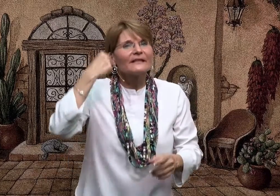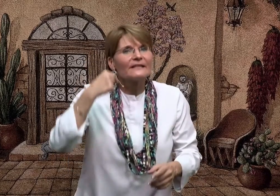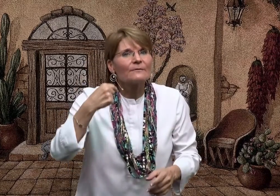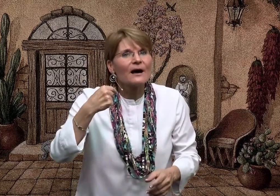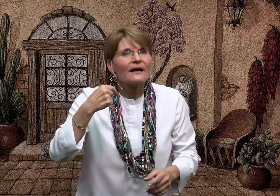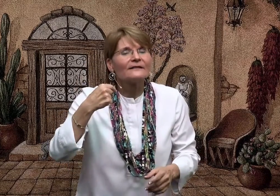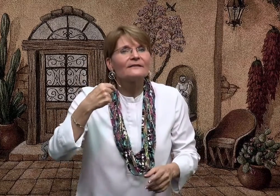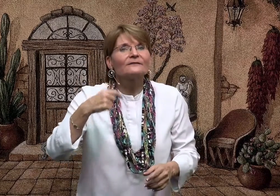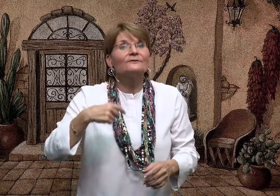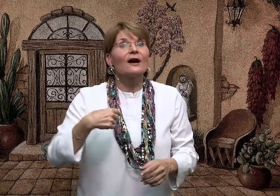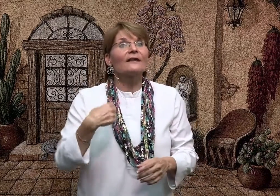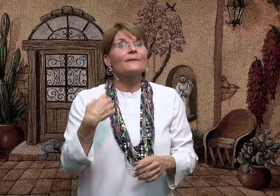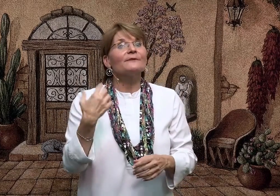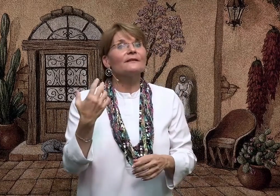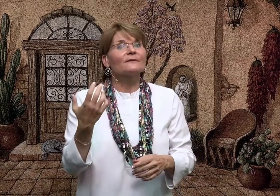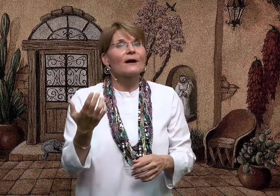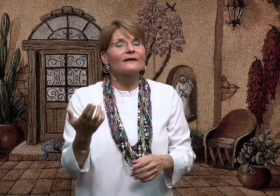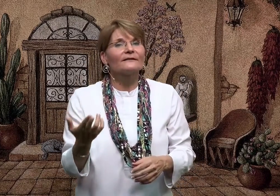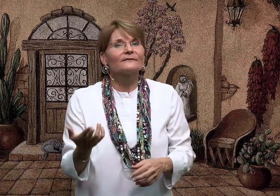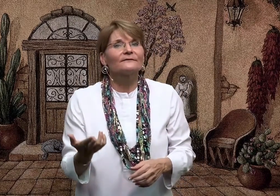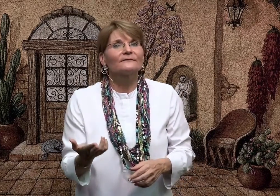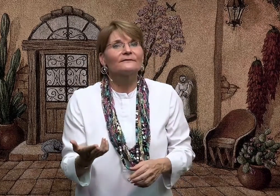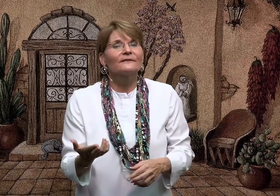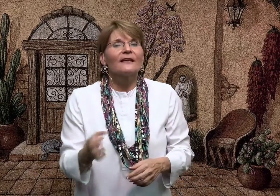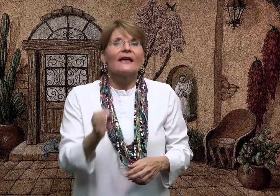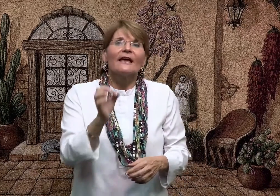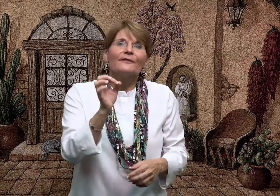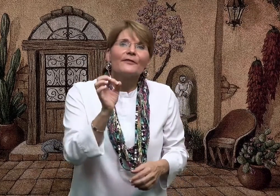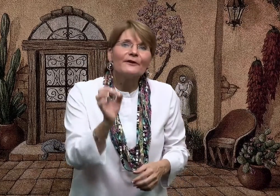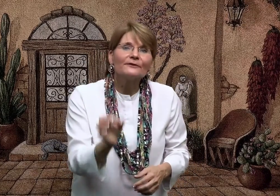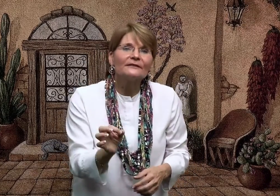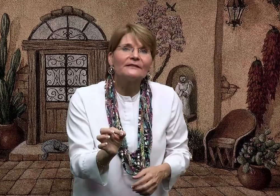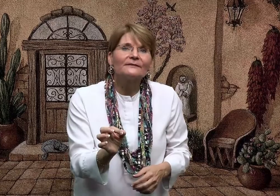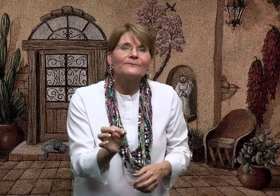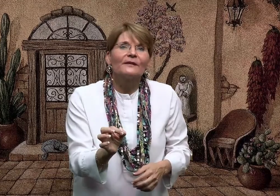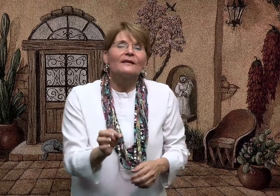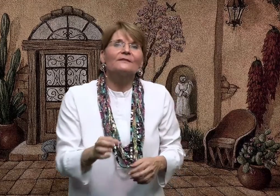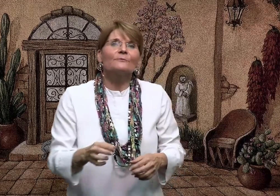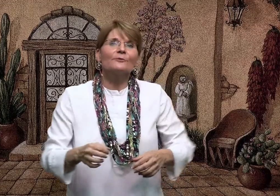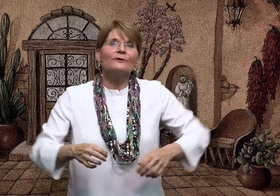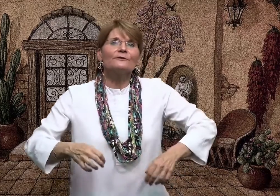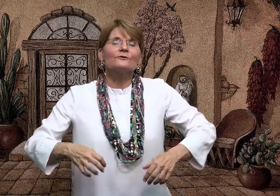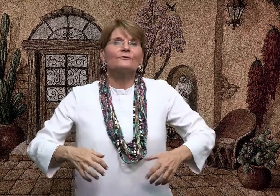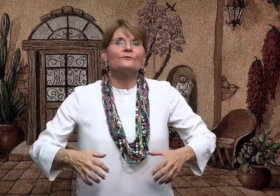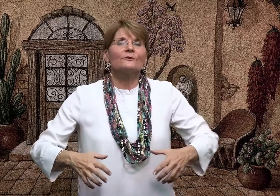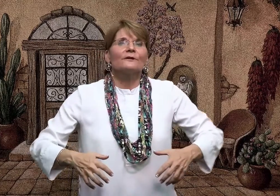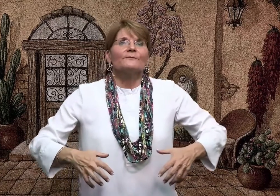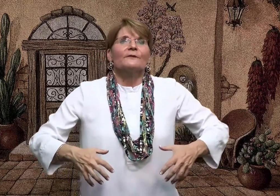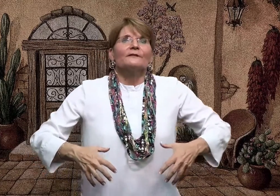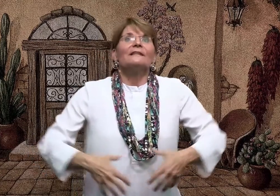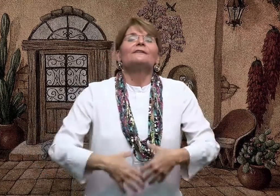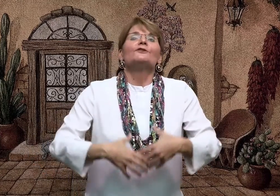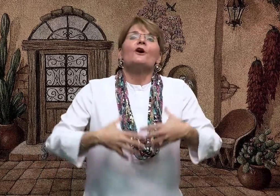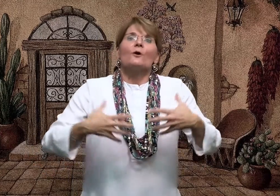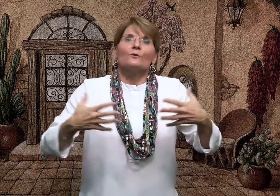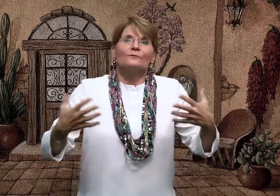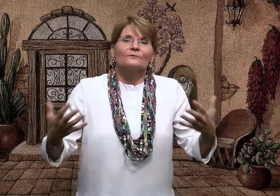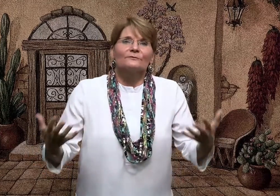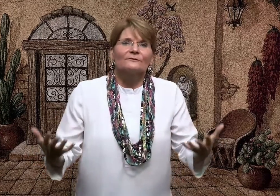the mind, not emptying the mind. And thirdly, it's important to let go. To